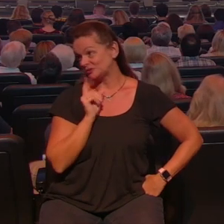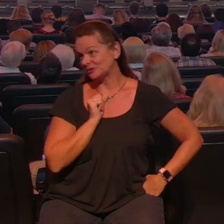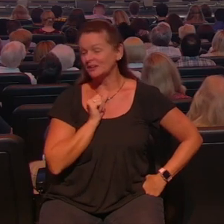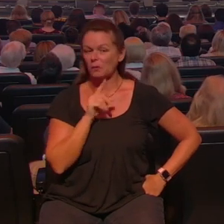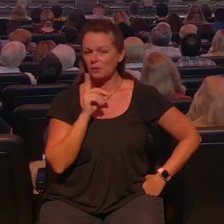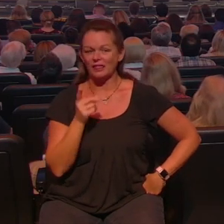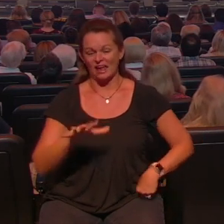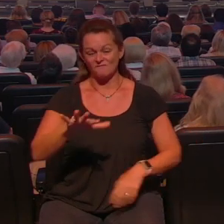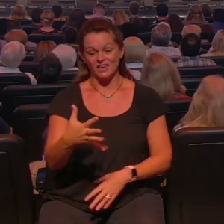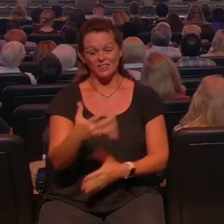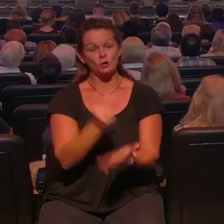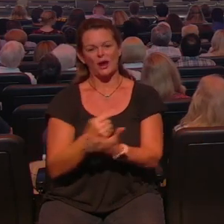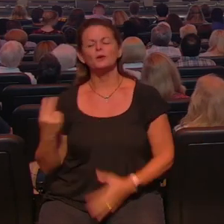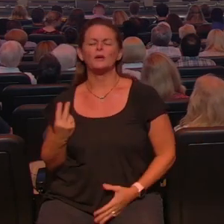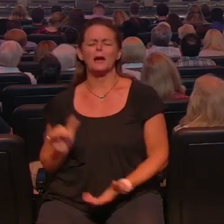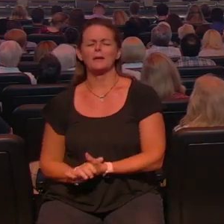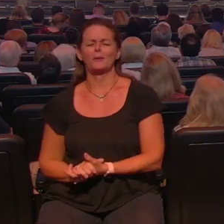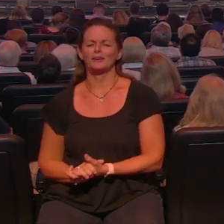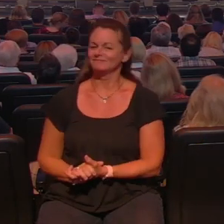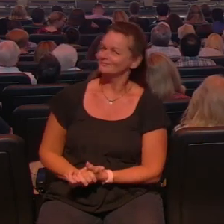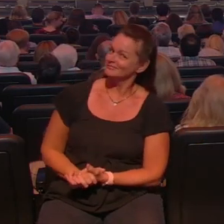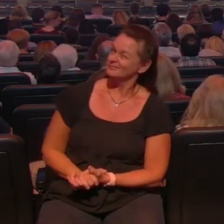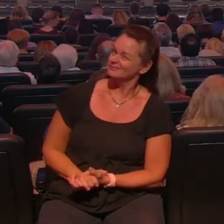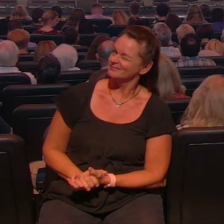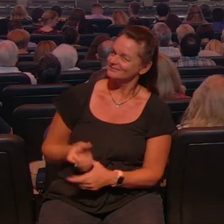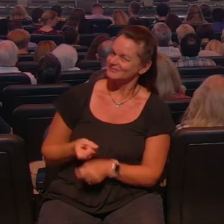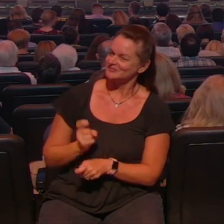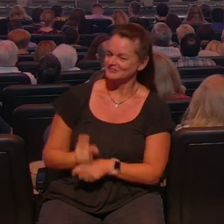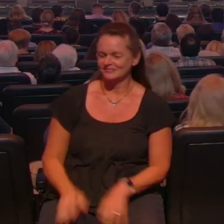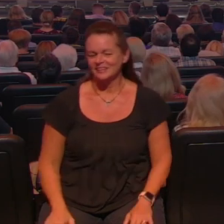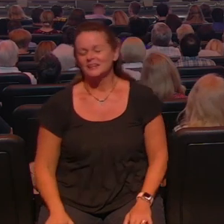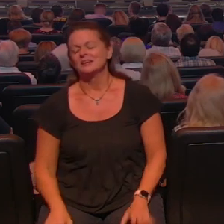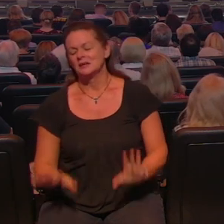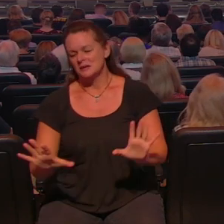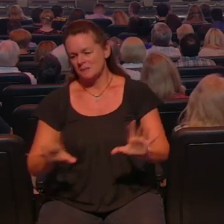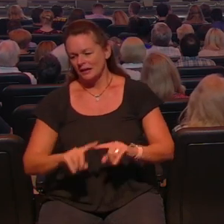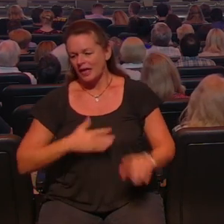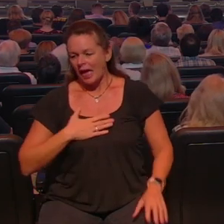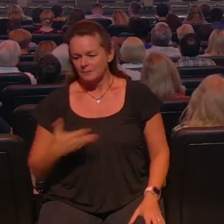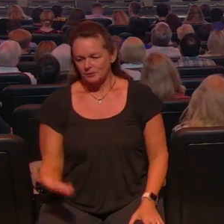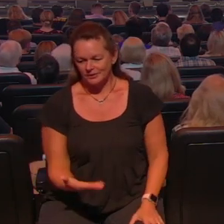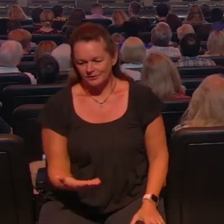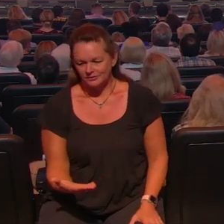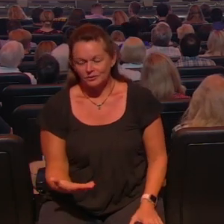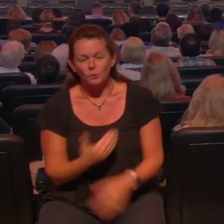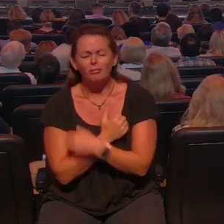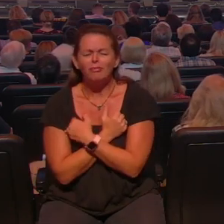fifth grade and so but I'm glad to be here we love Christ Fellowship we love